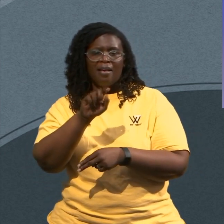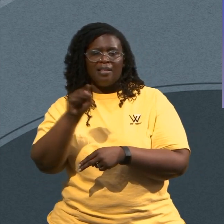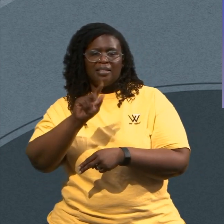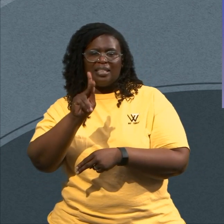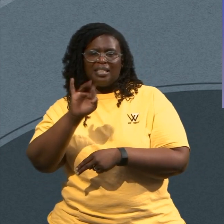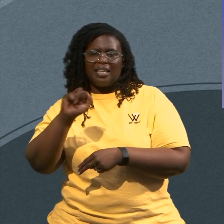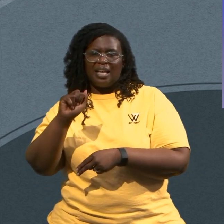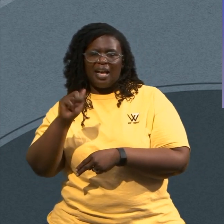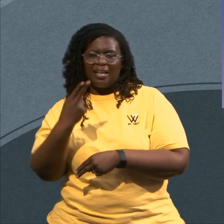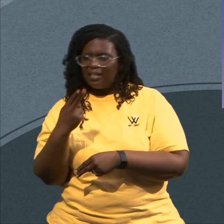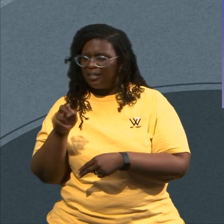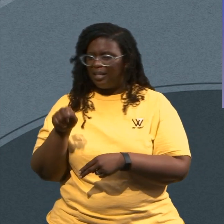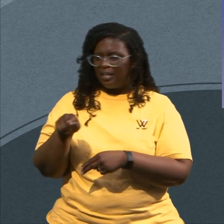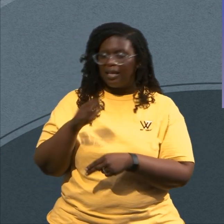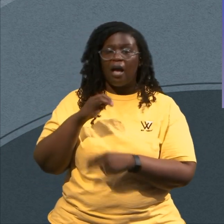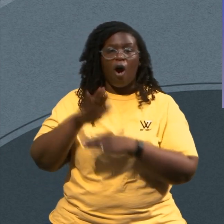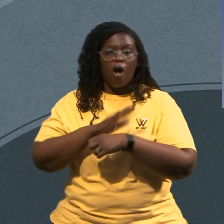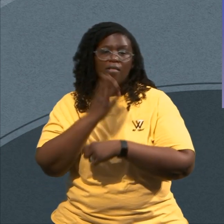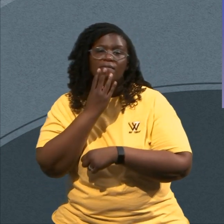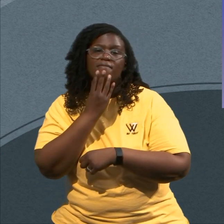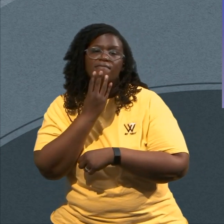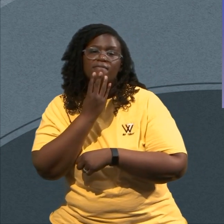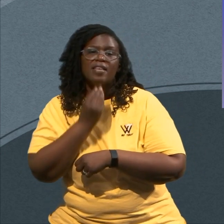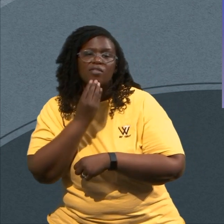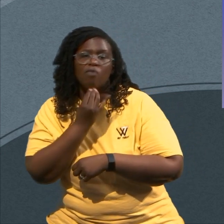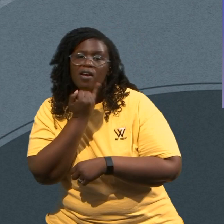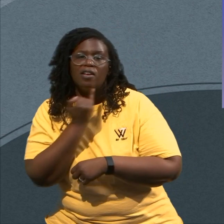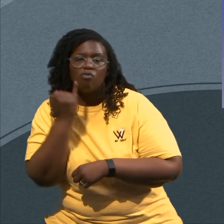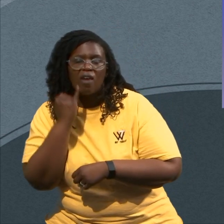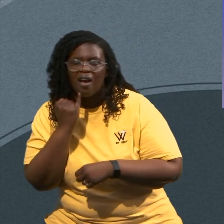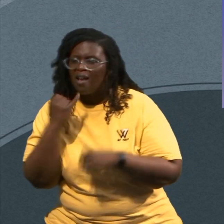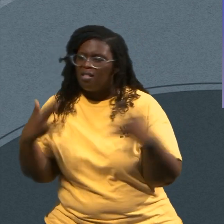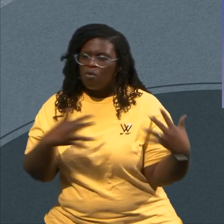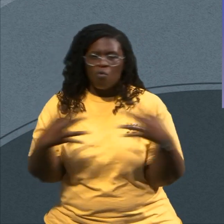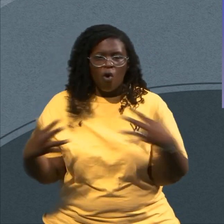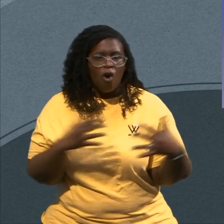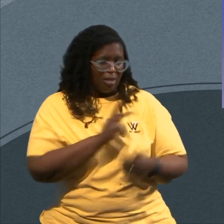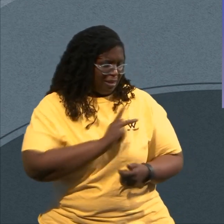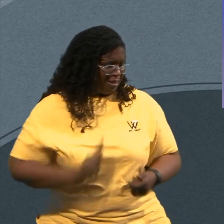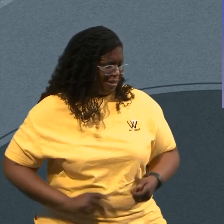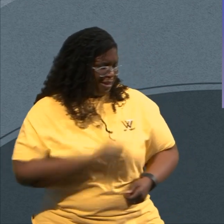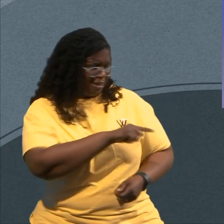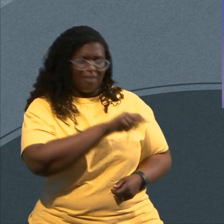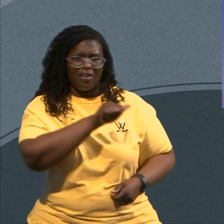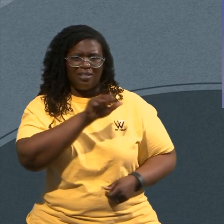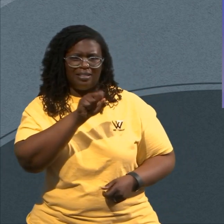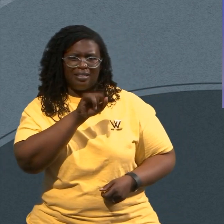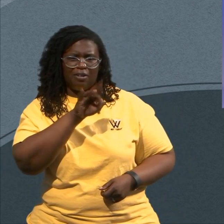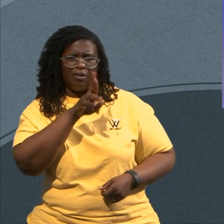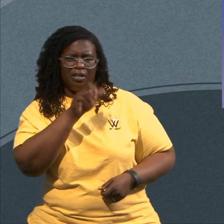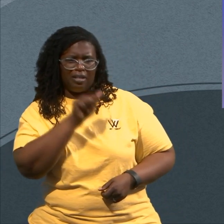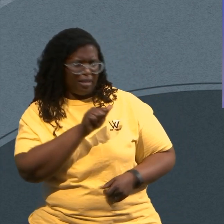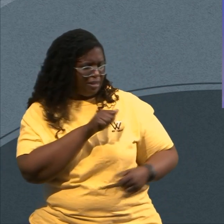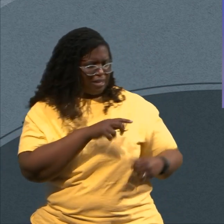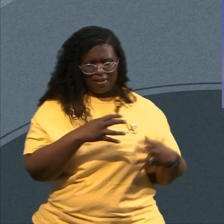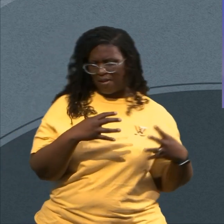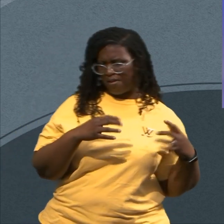Him He's Praying To God And Is Praying To God He Recognizes God Is Going To Be So Good